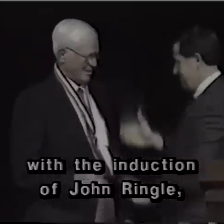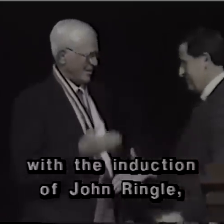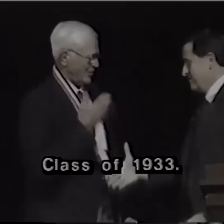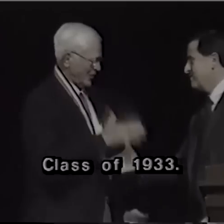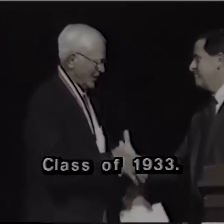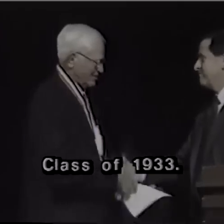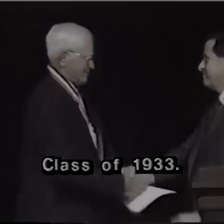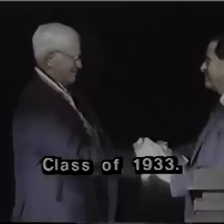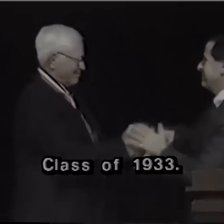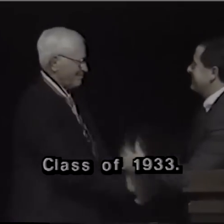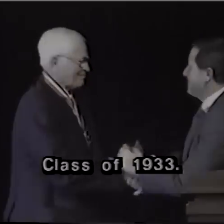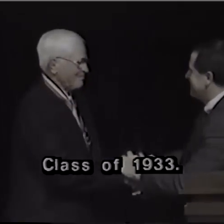class of 1933.